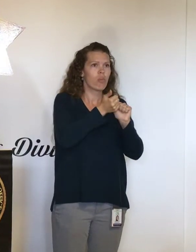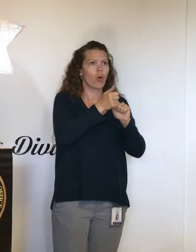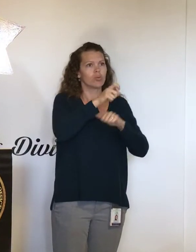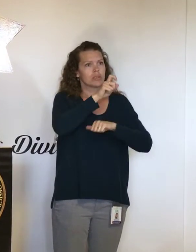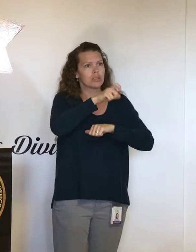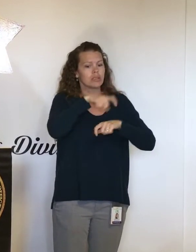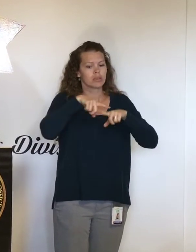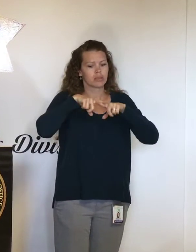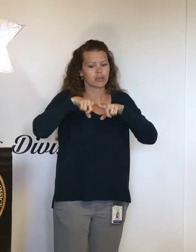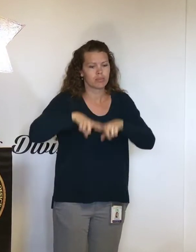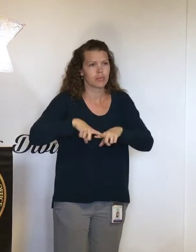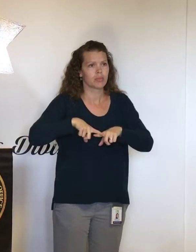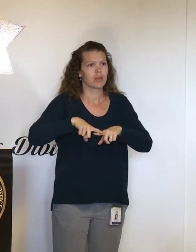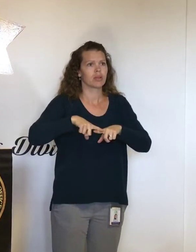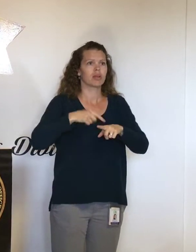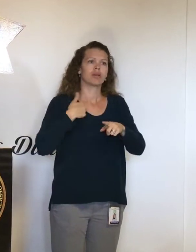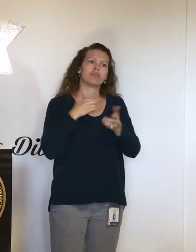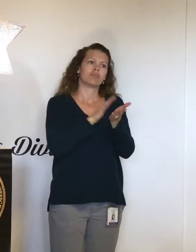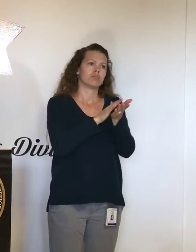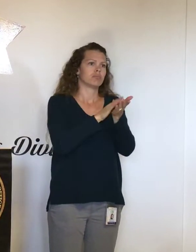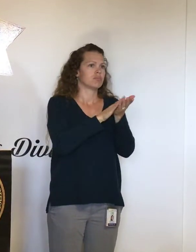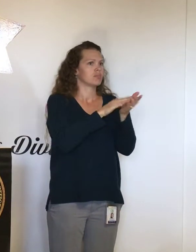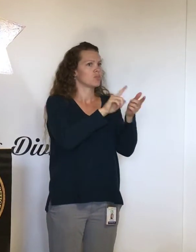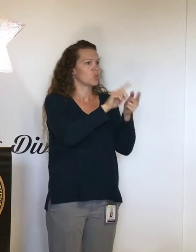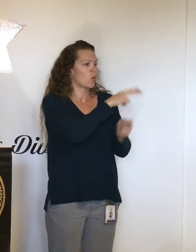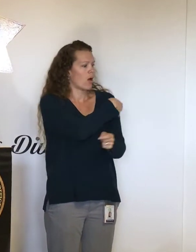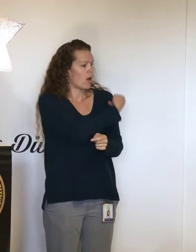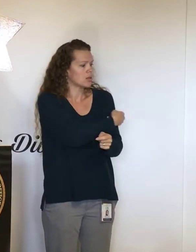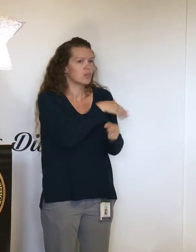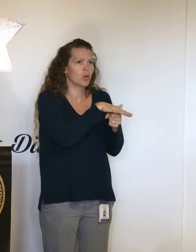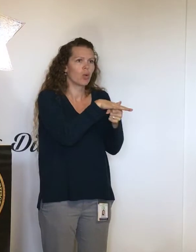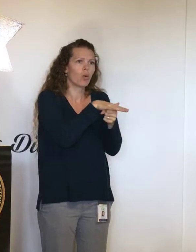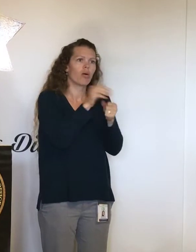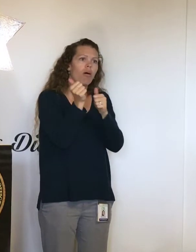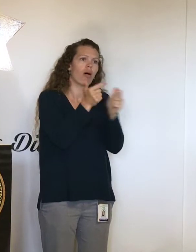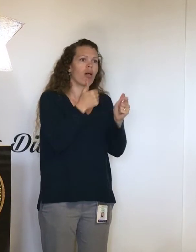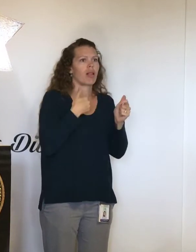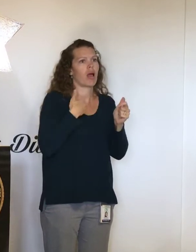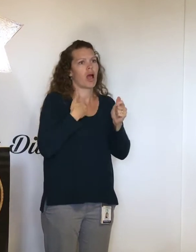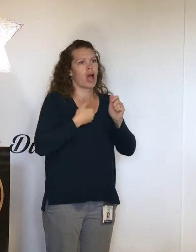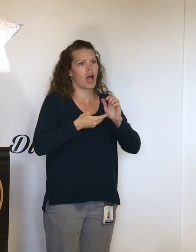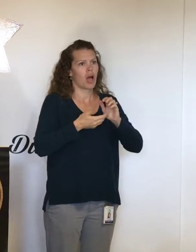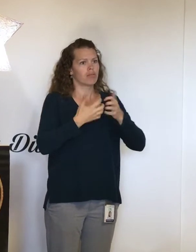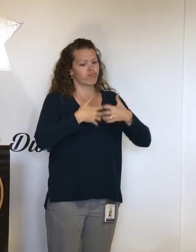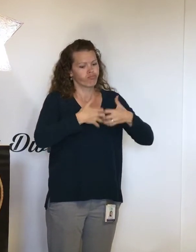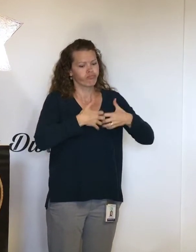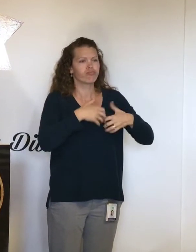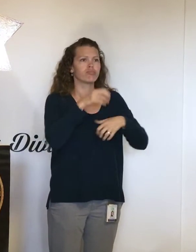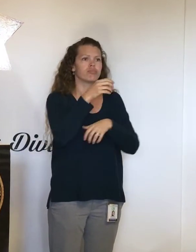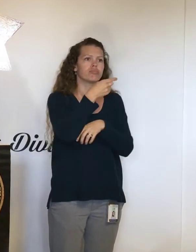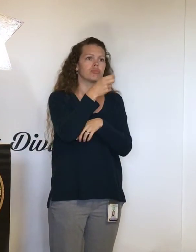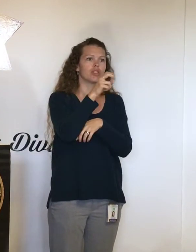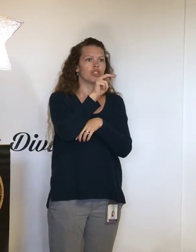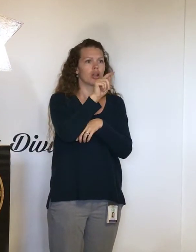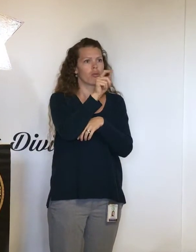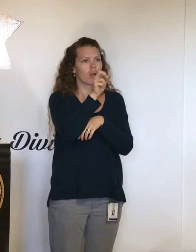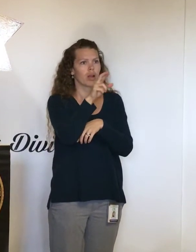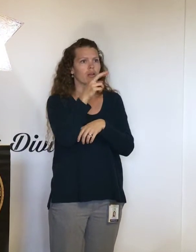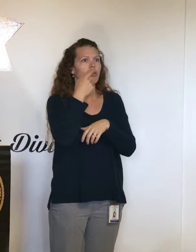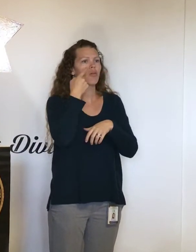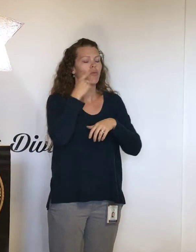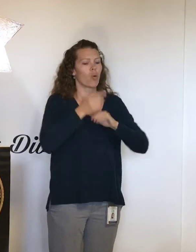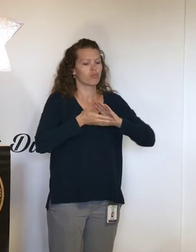commend our local hospitals, all of which have generators, our local school nursing facilities, all have generators that are operational.